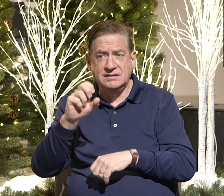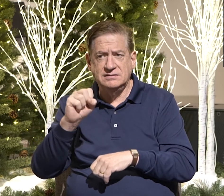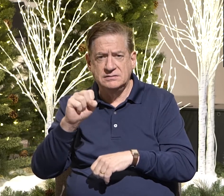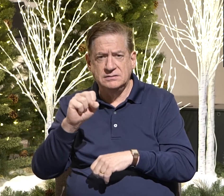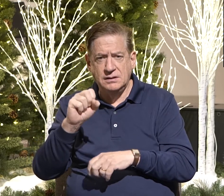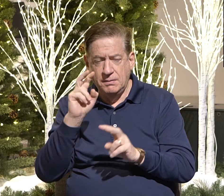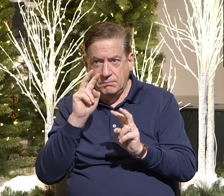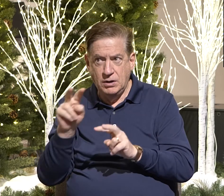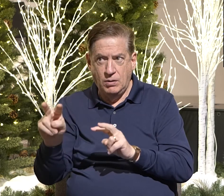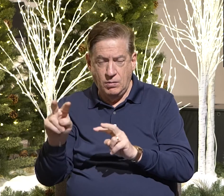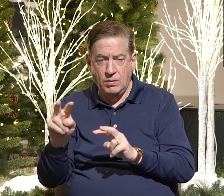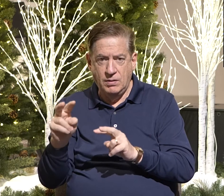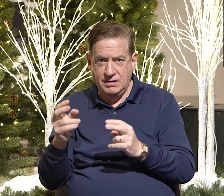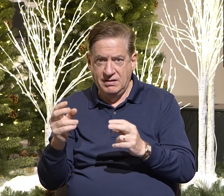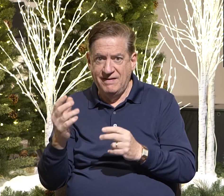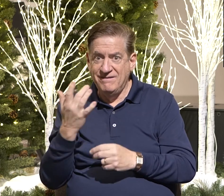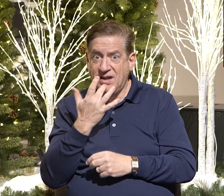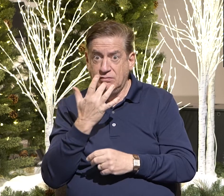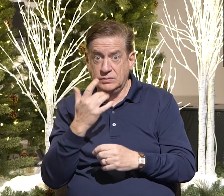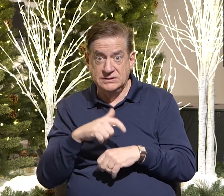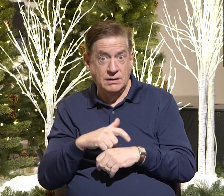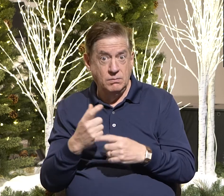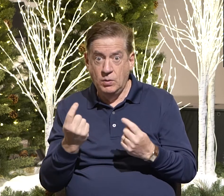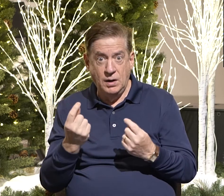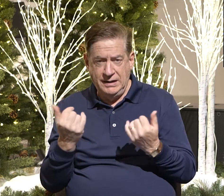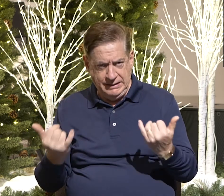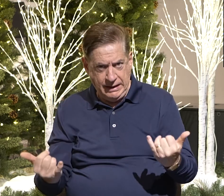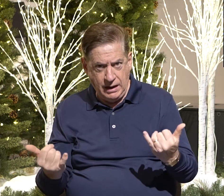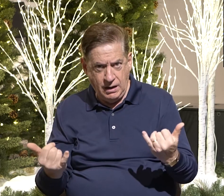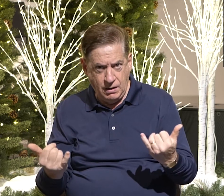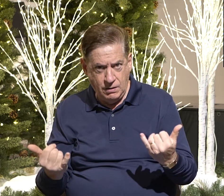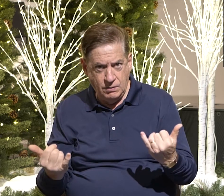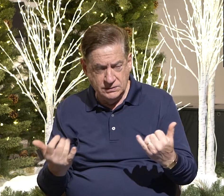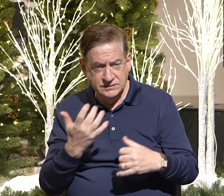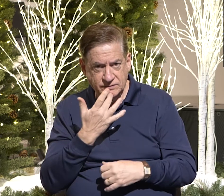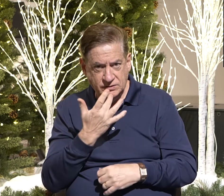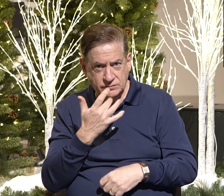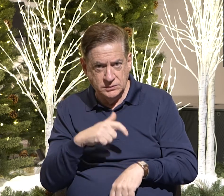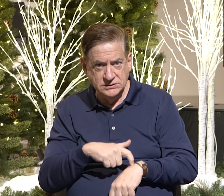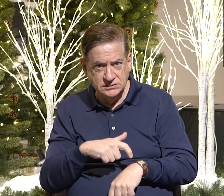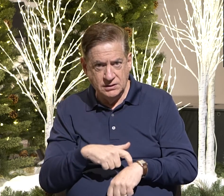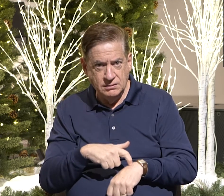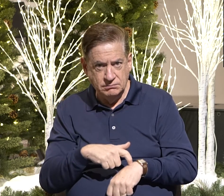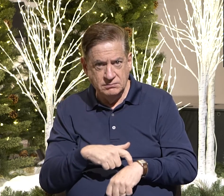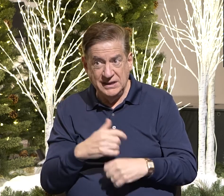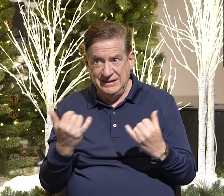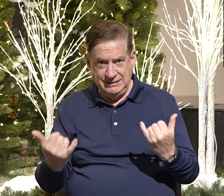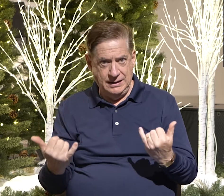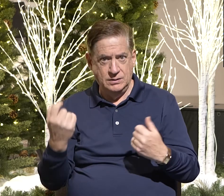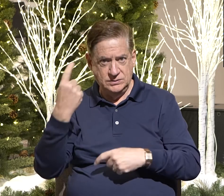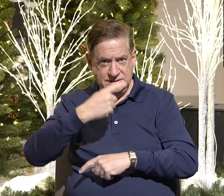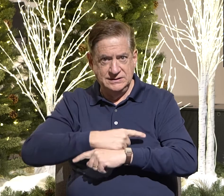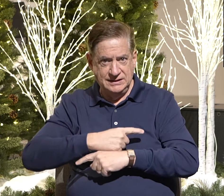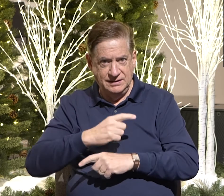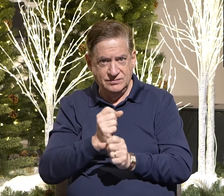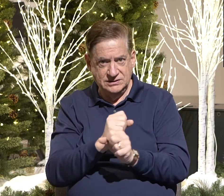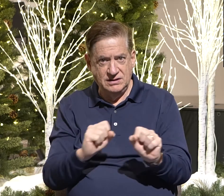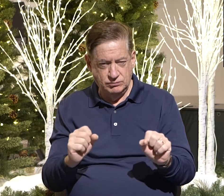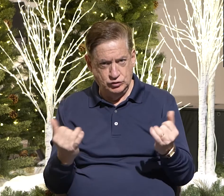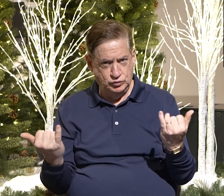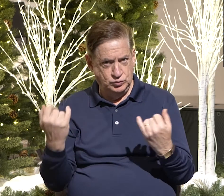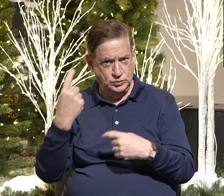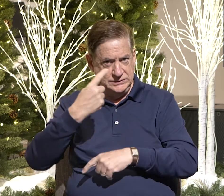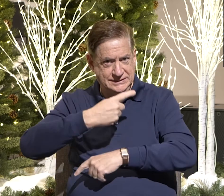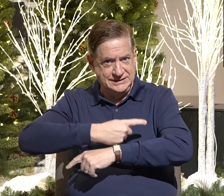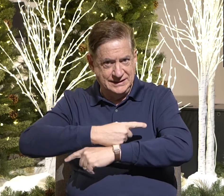is a favorable time. Now is a favorable time. Now is the day of salvation. Today.